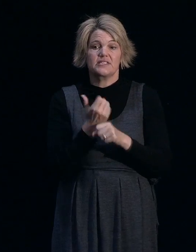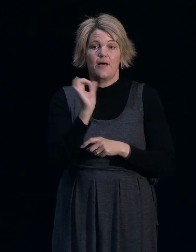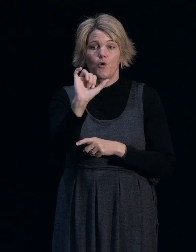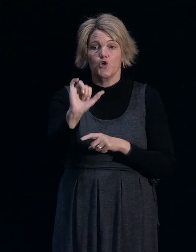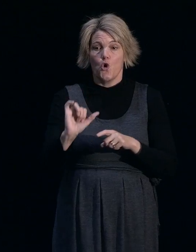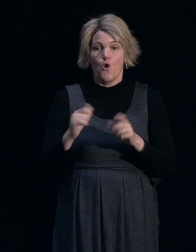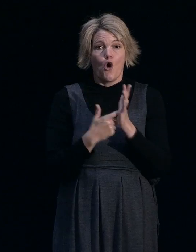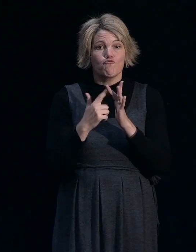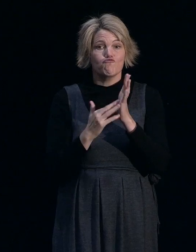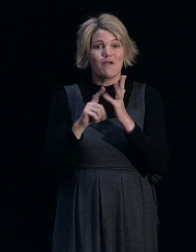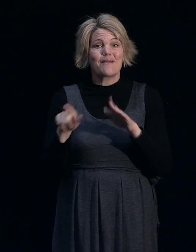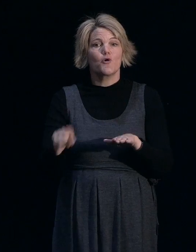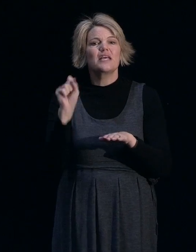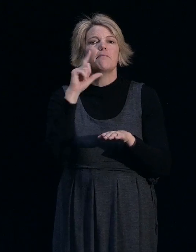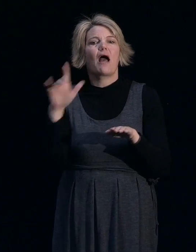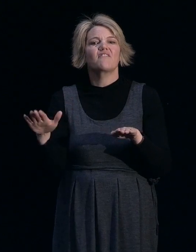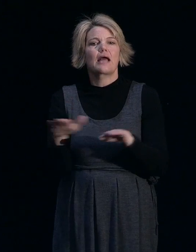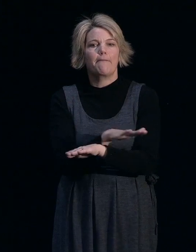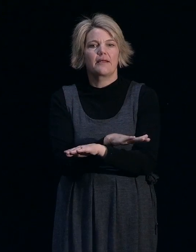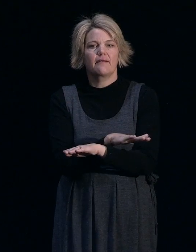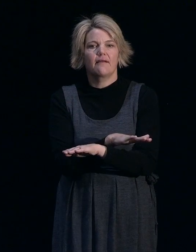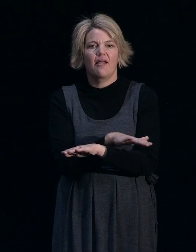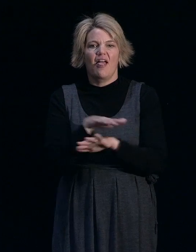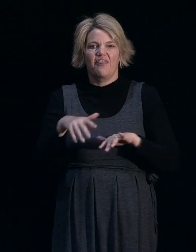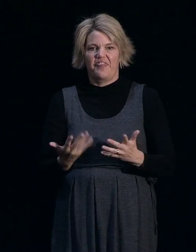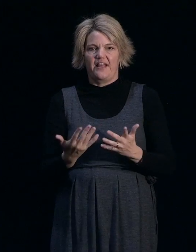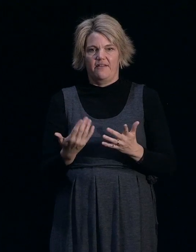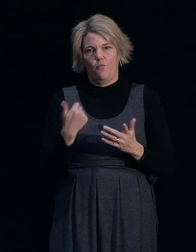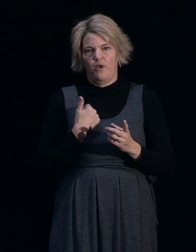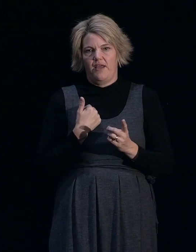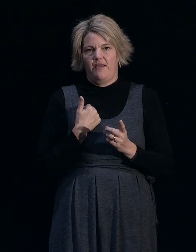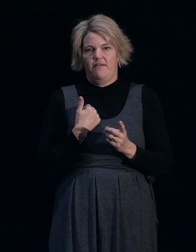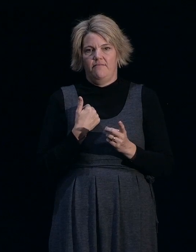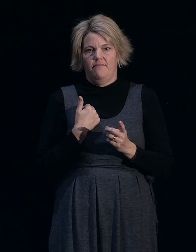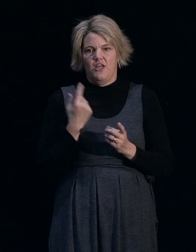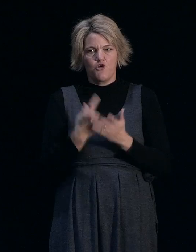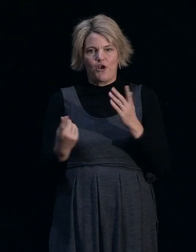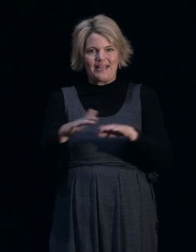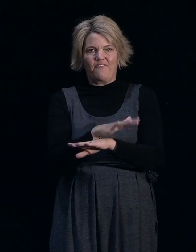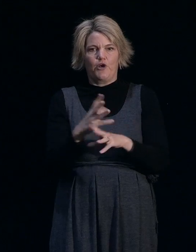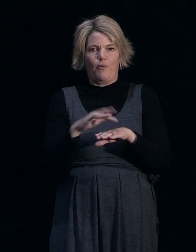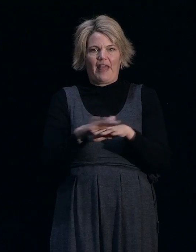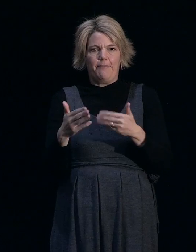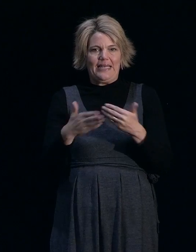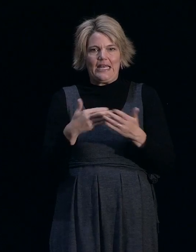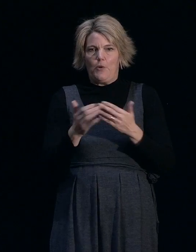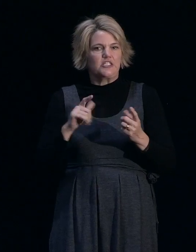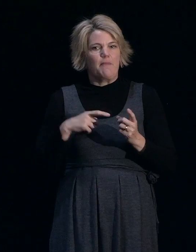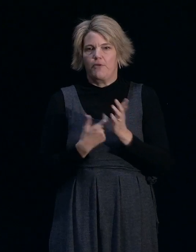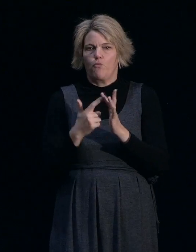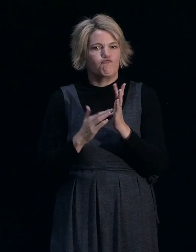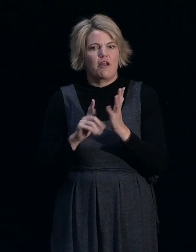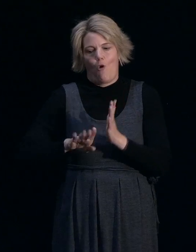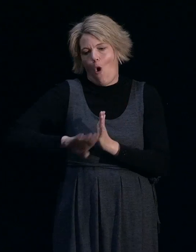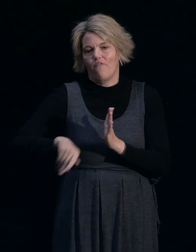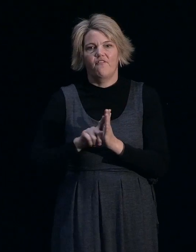then we would accept jib as the solution for it, because you're only going to cover it over with carpet again. So if they're a feature, they're